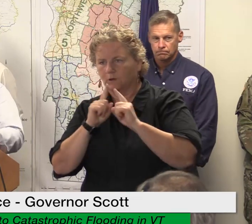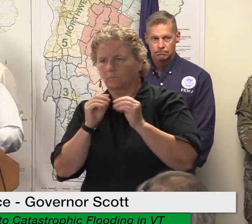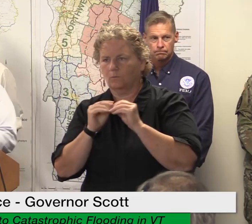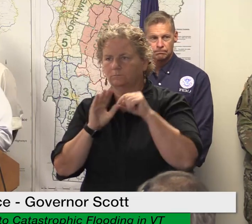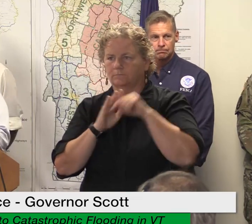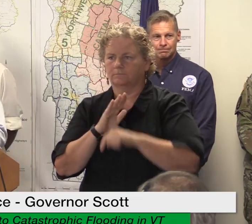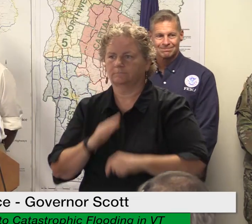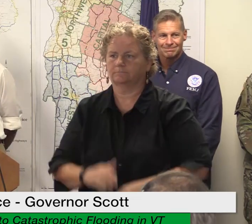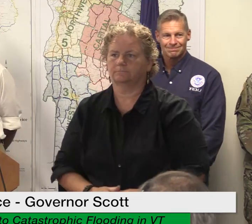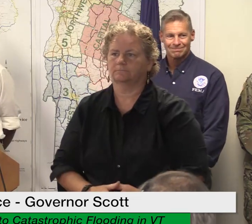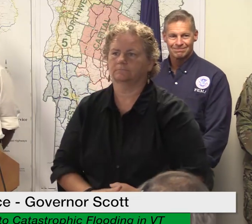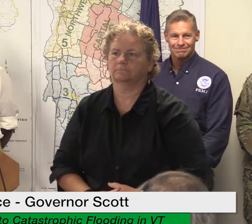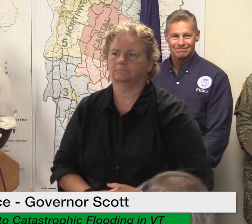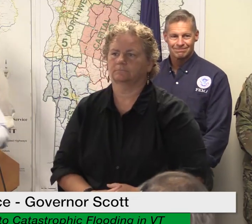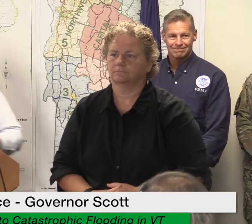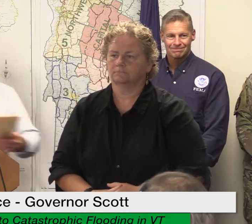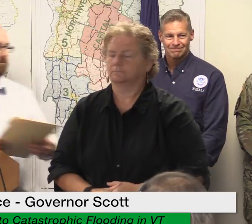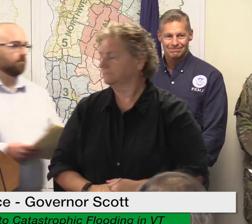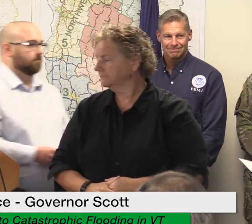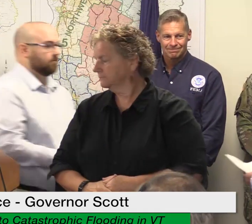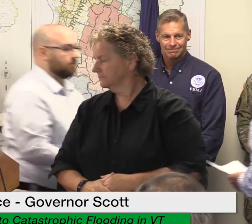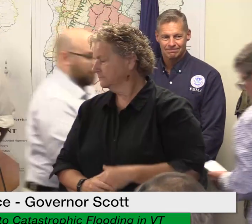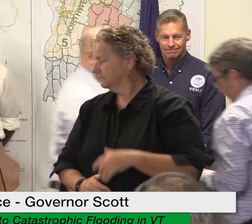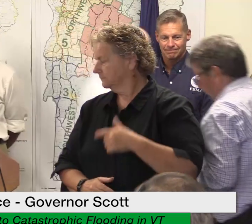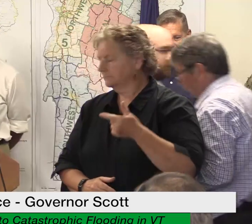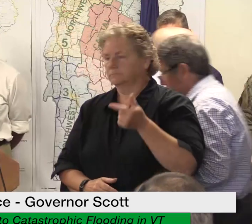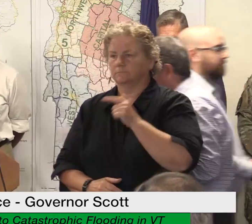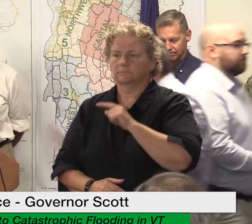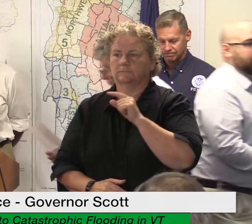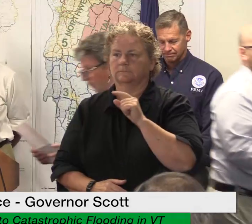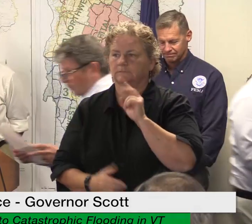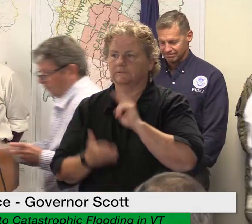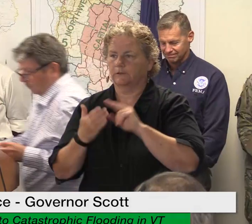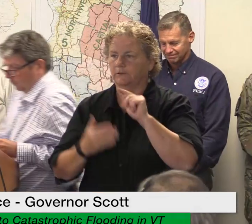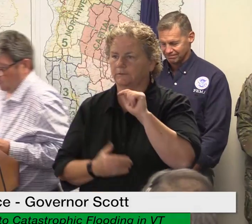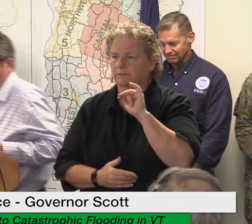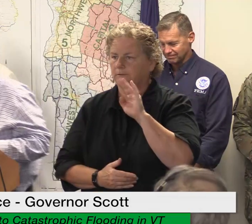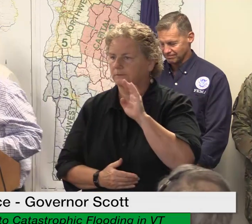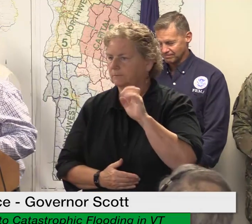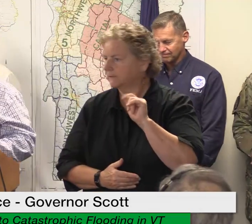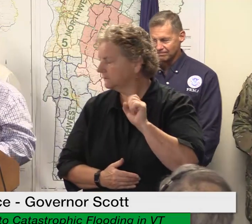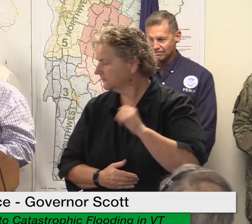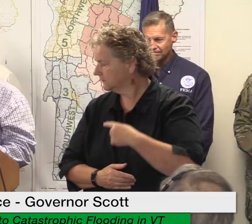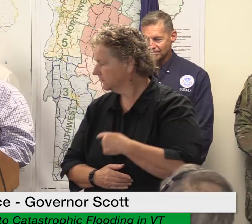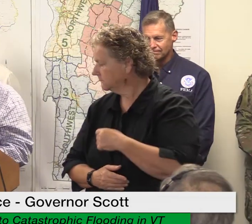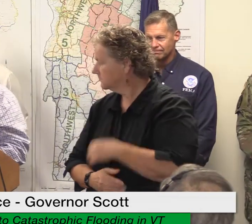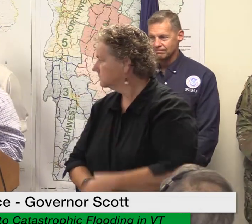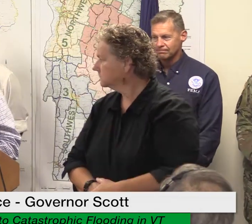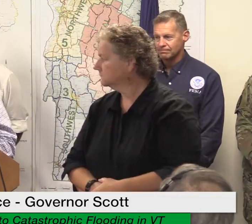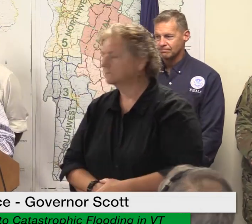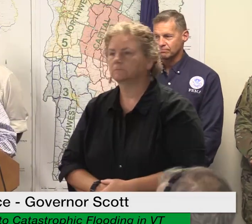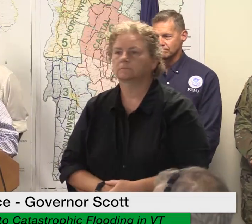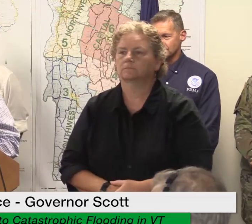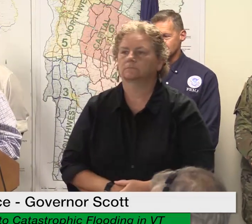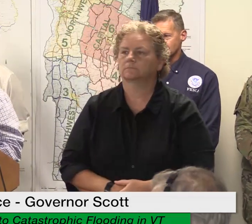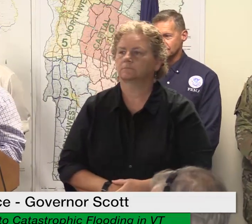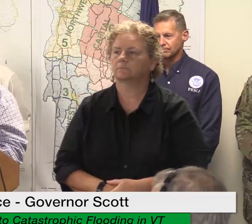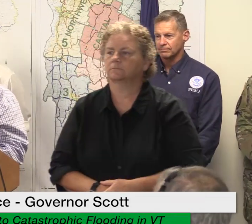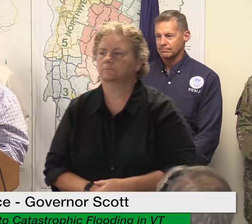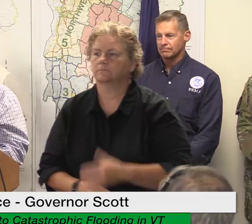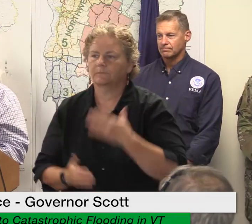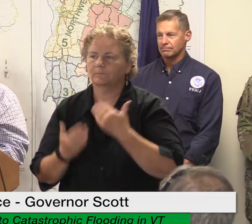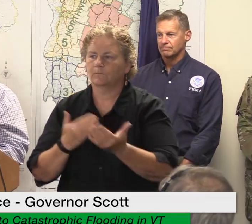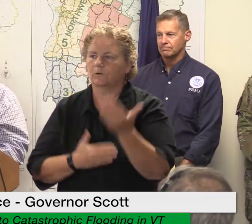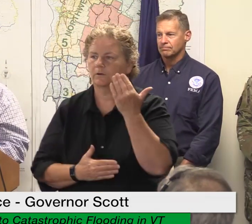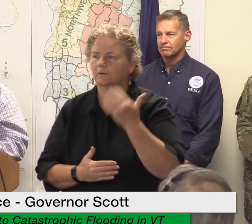good morning anson